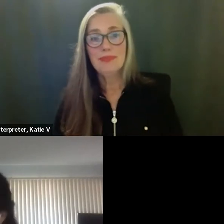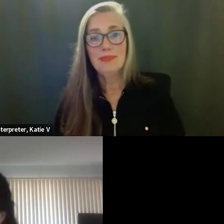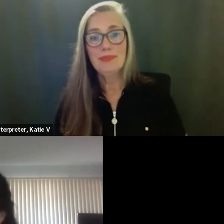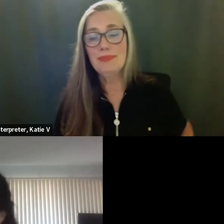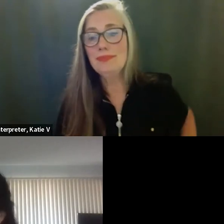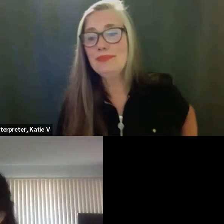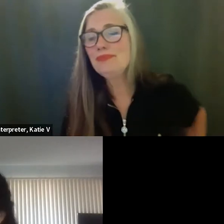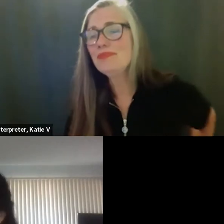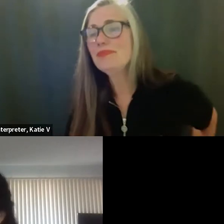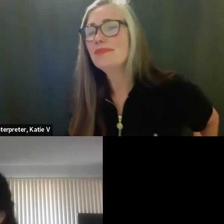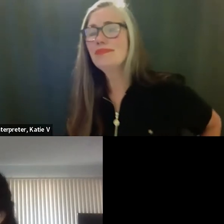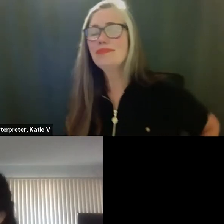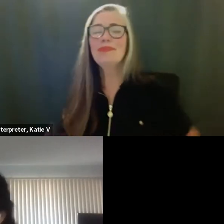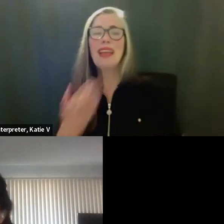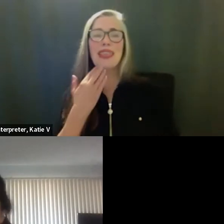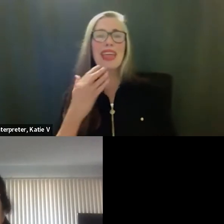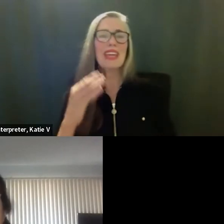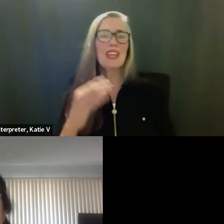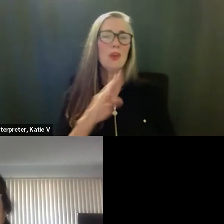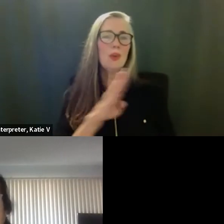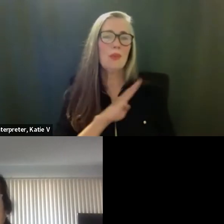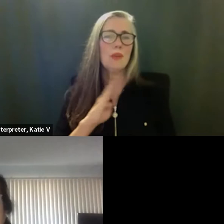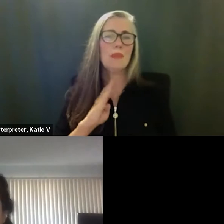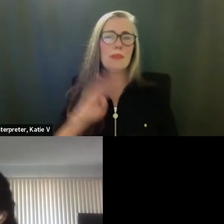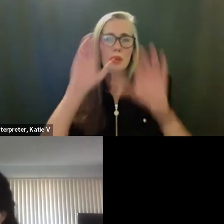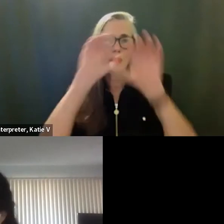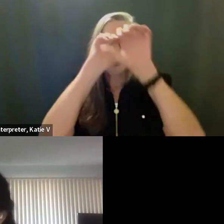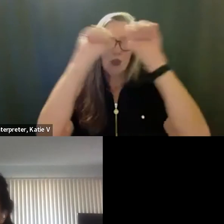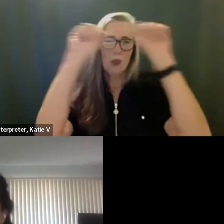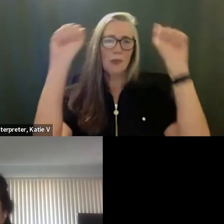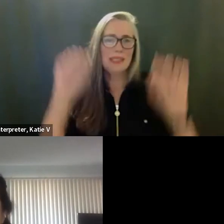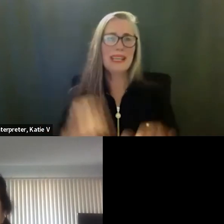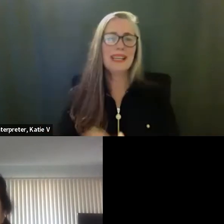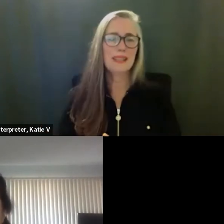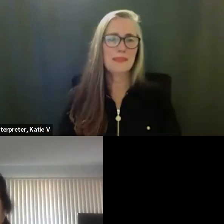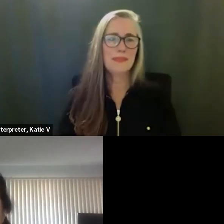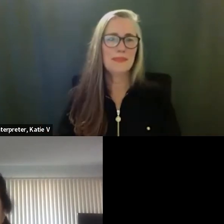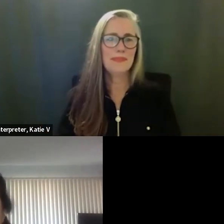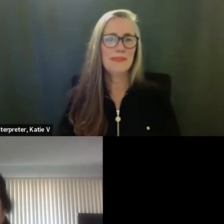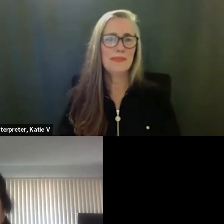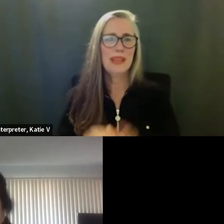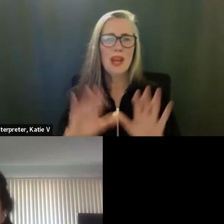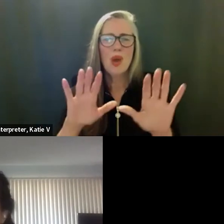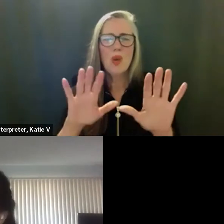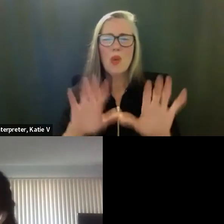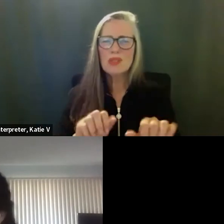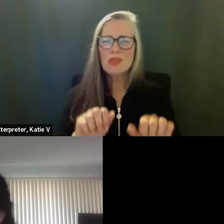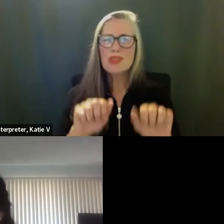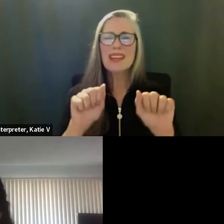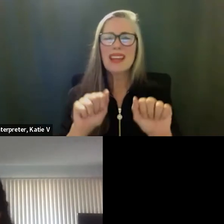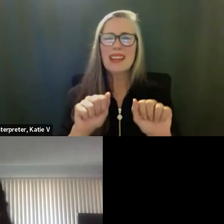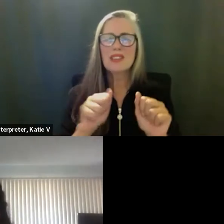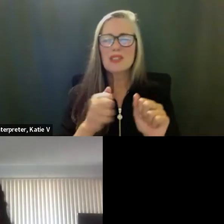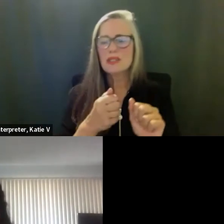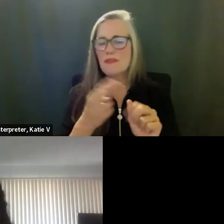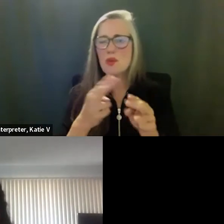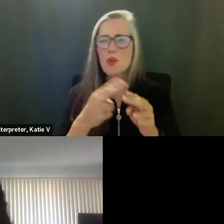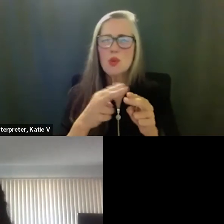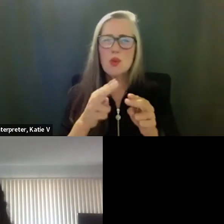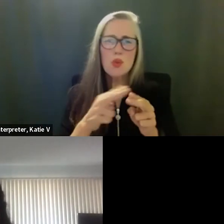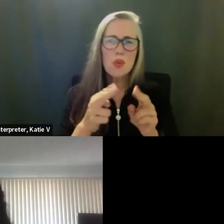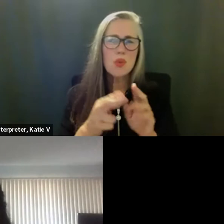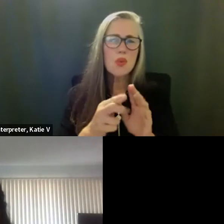Thank you. Good evening, board members. Superintendent Maldonado. Uh, this item. I'd just like to take a, uh, just a couple of minutes to